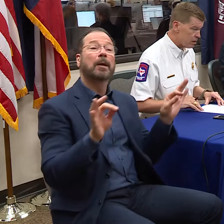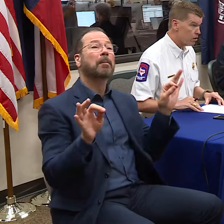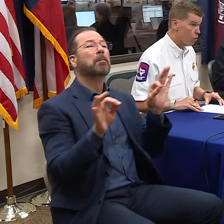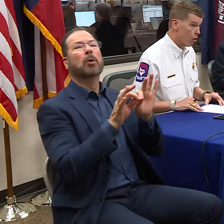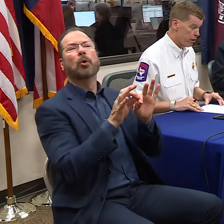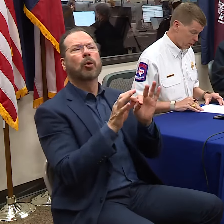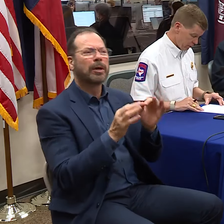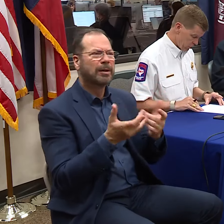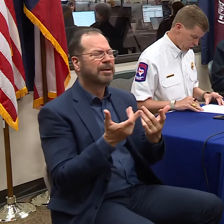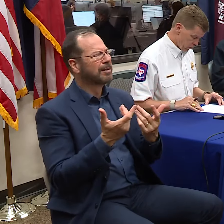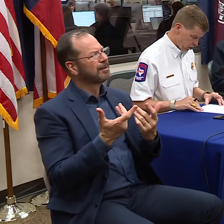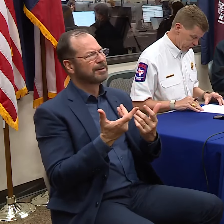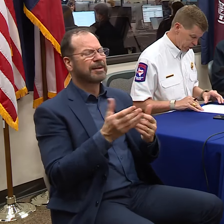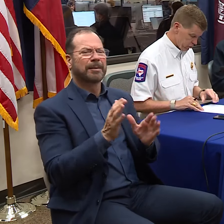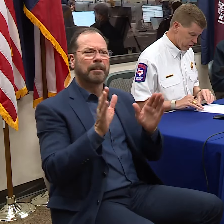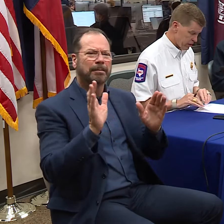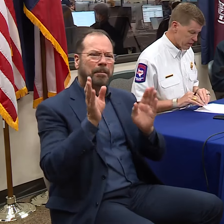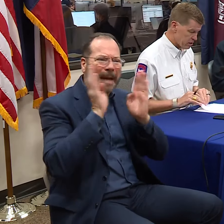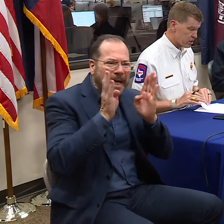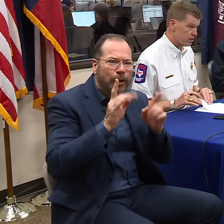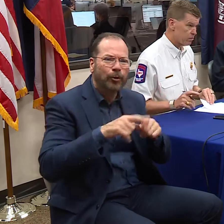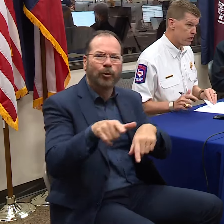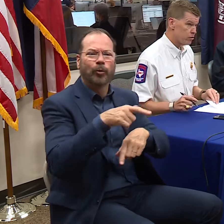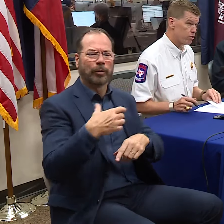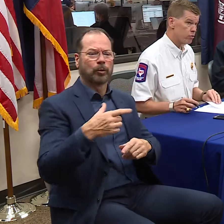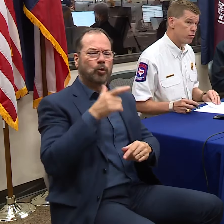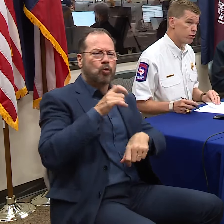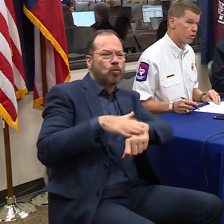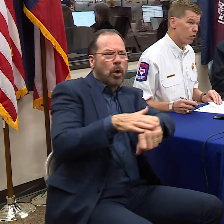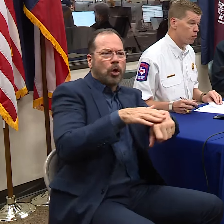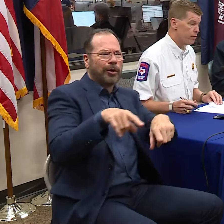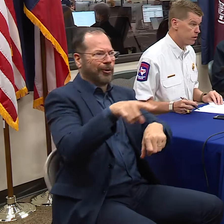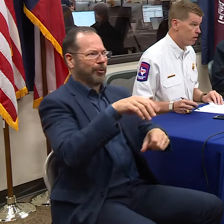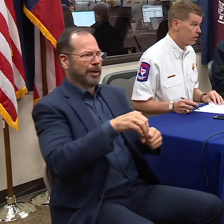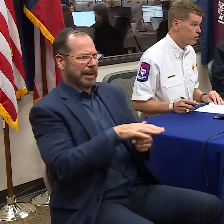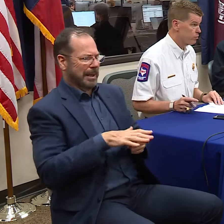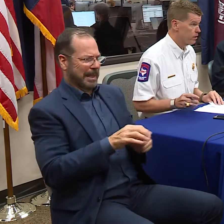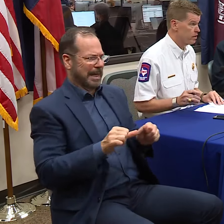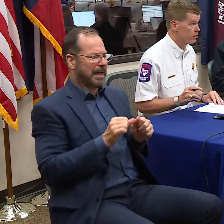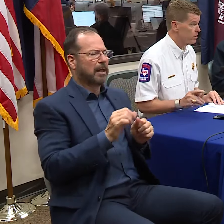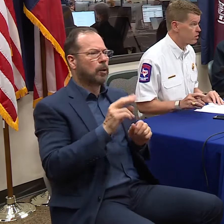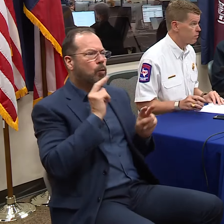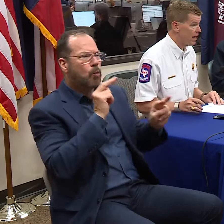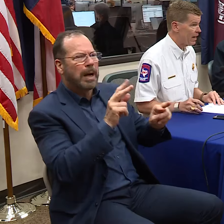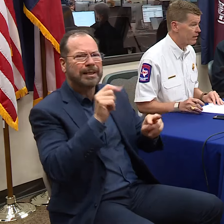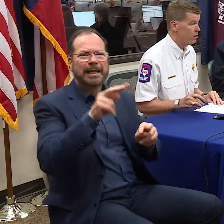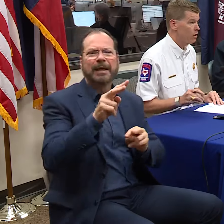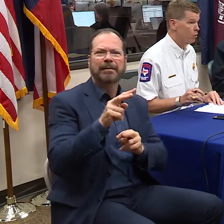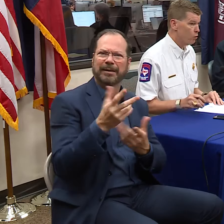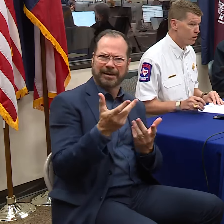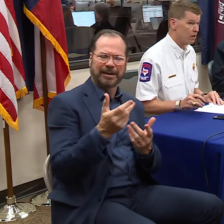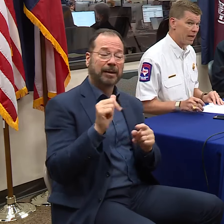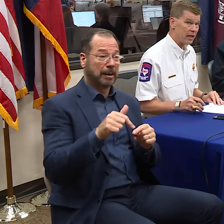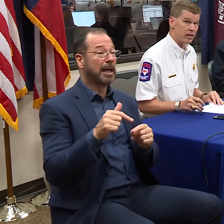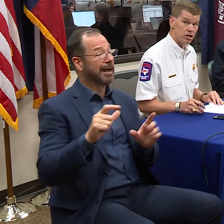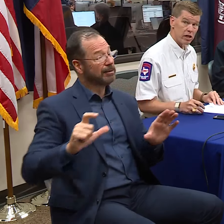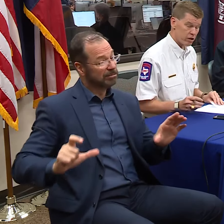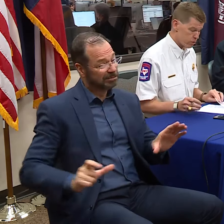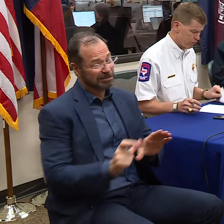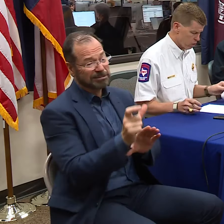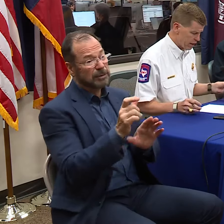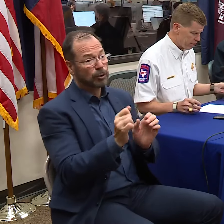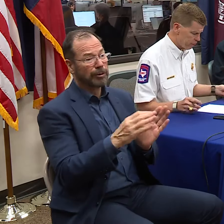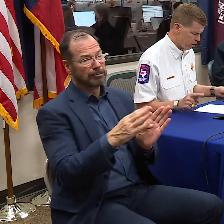heed the warning of your local officials and stay tuned to your local meteorologists because this path will likely